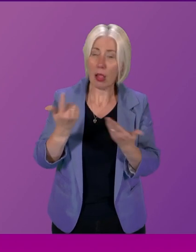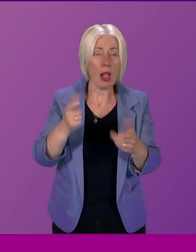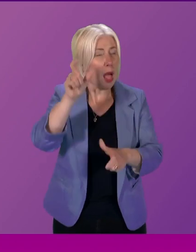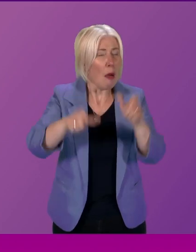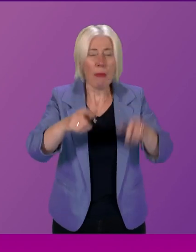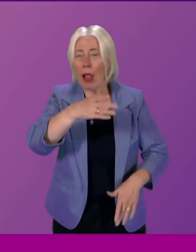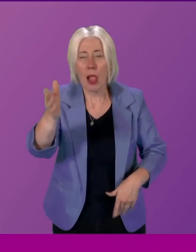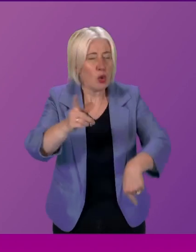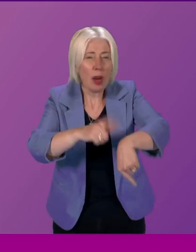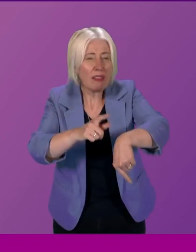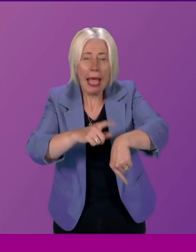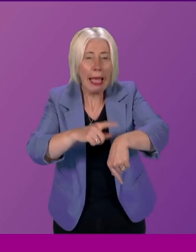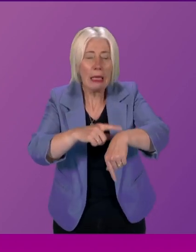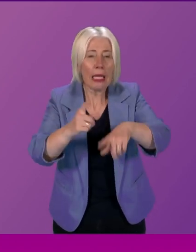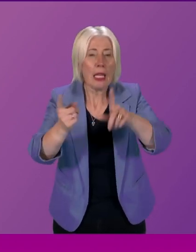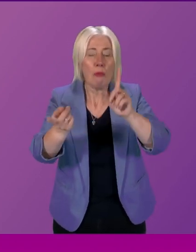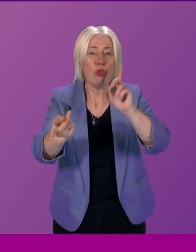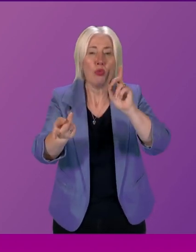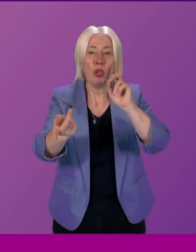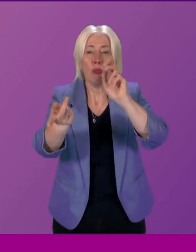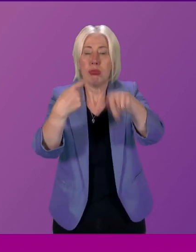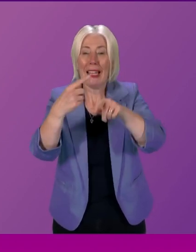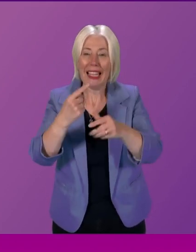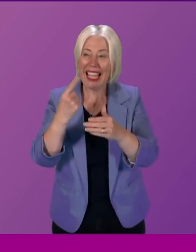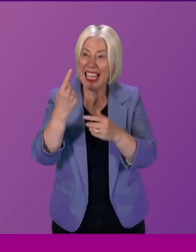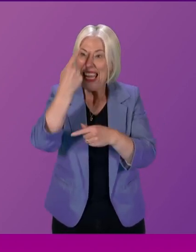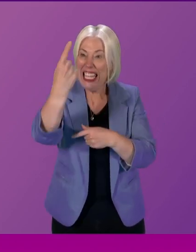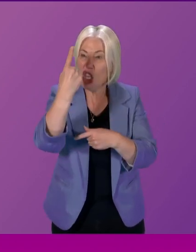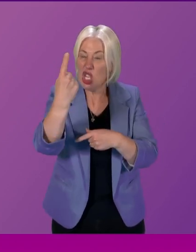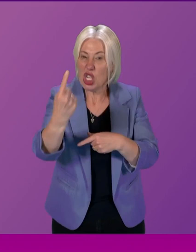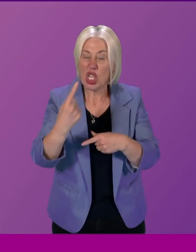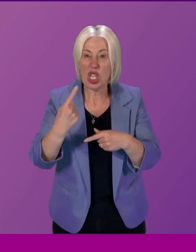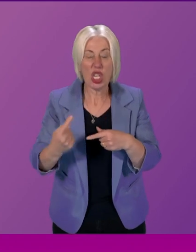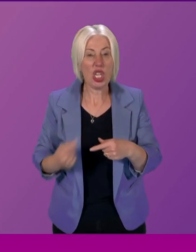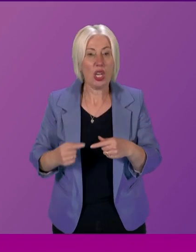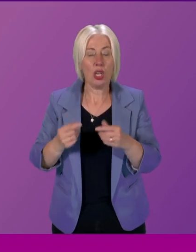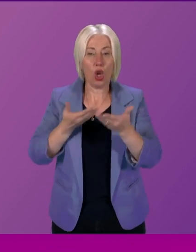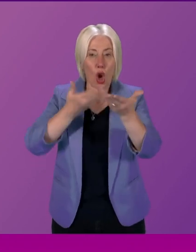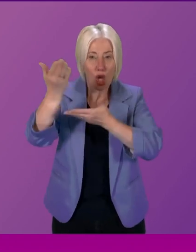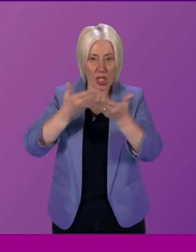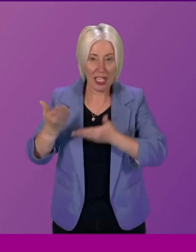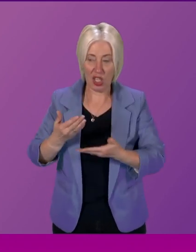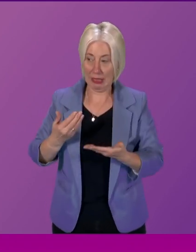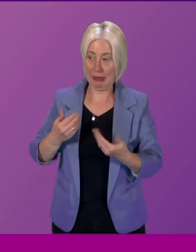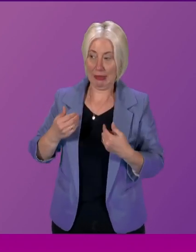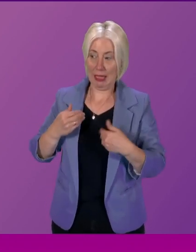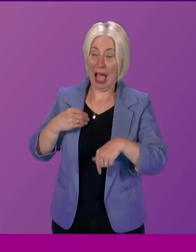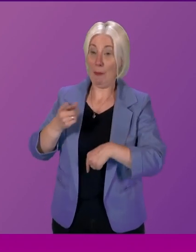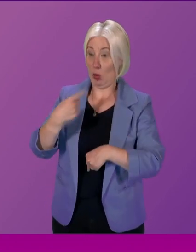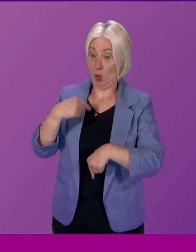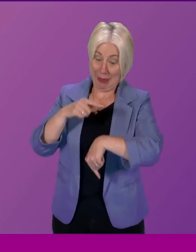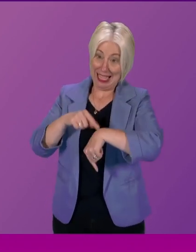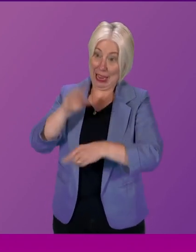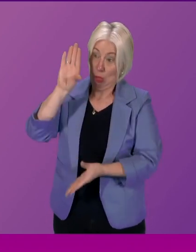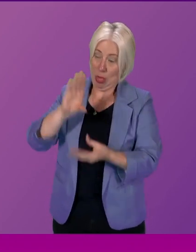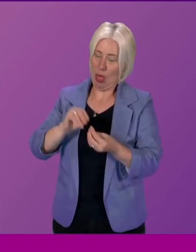be responding to individual consultations I'm looking at the presiding officers telling me to close I had a lot more to say it's been a really interesting